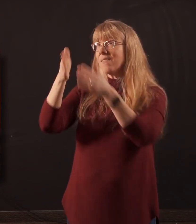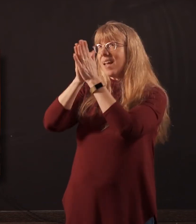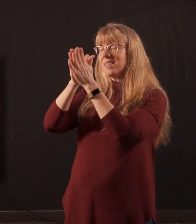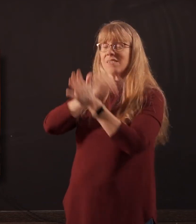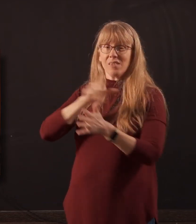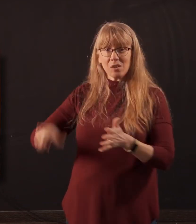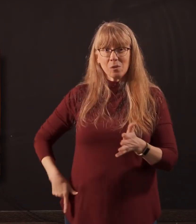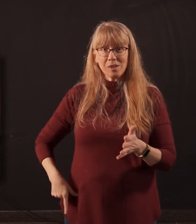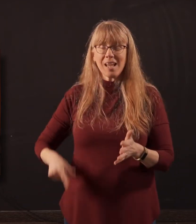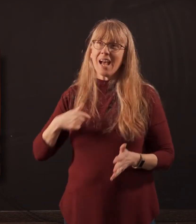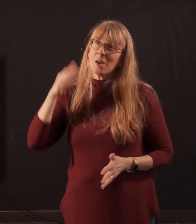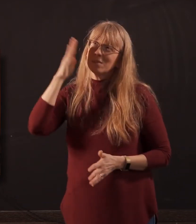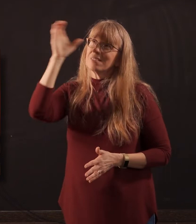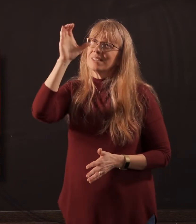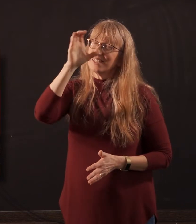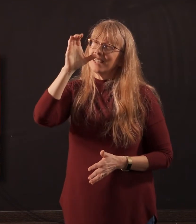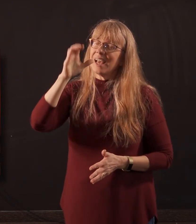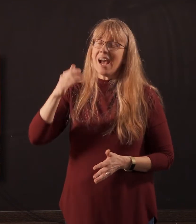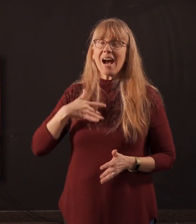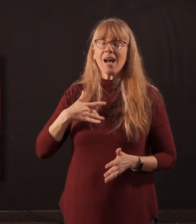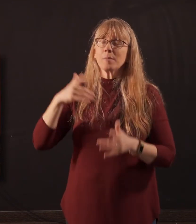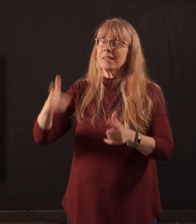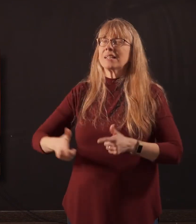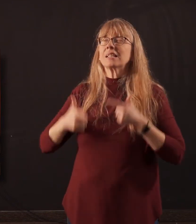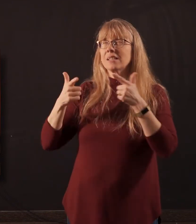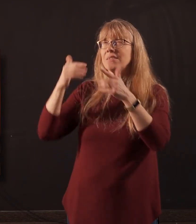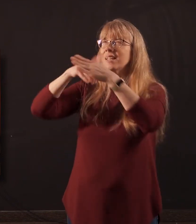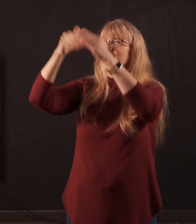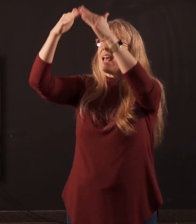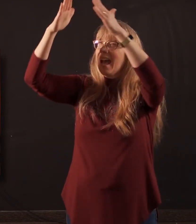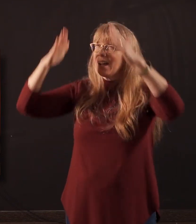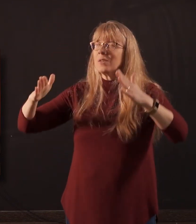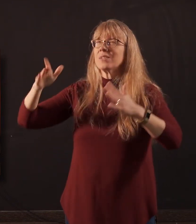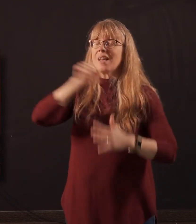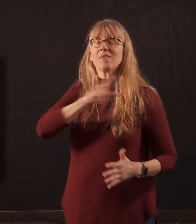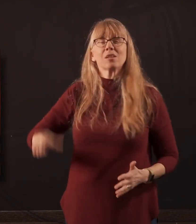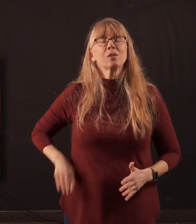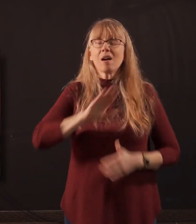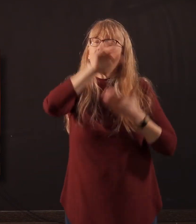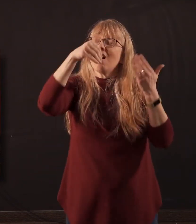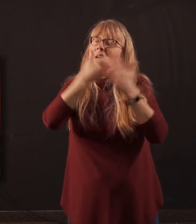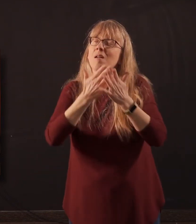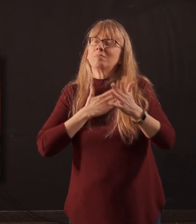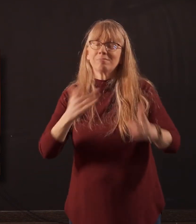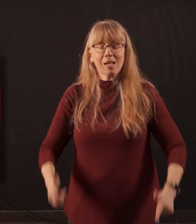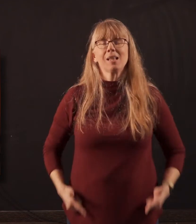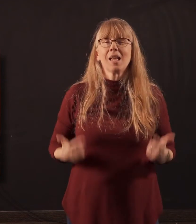that I will seek after, that I may dwell in the house of the Lord all the days of my life, to gaze